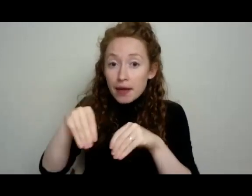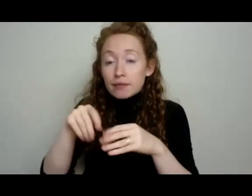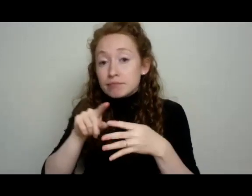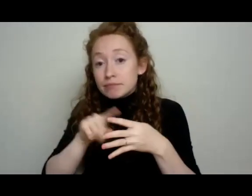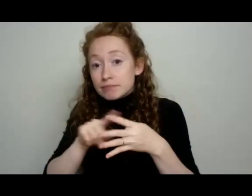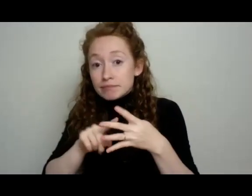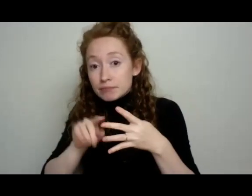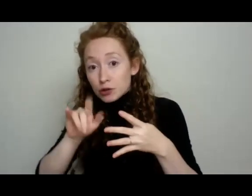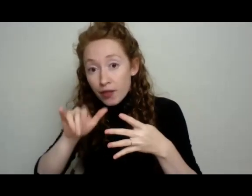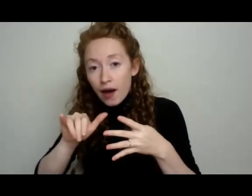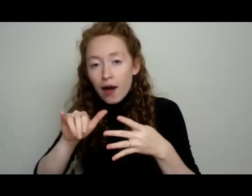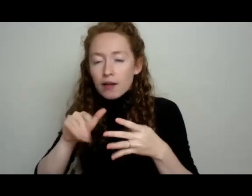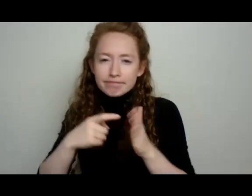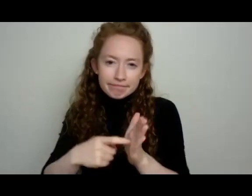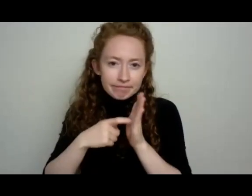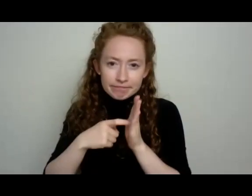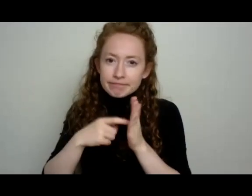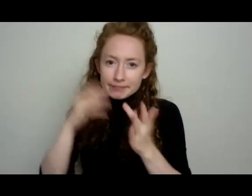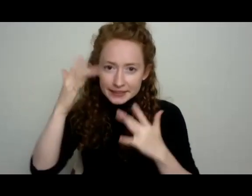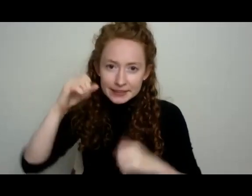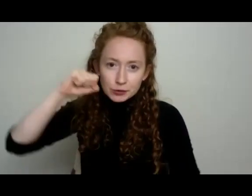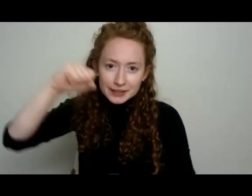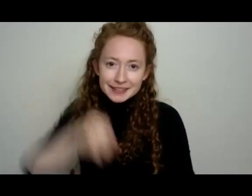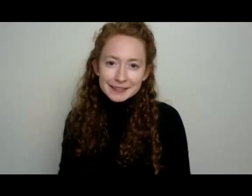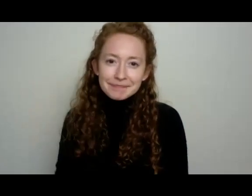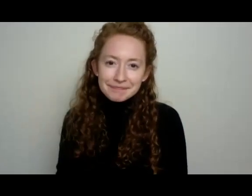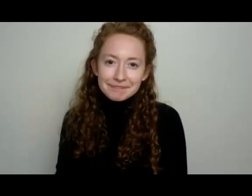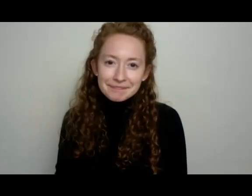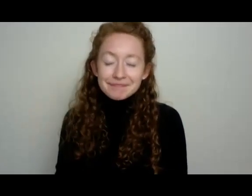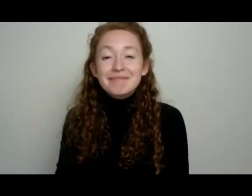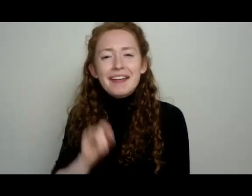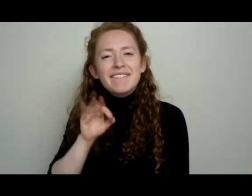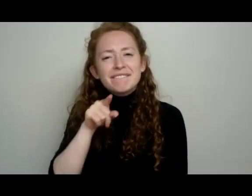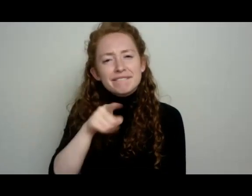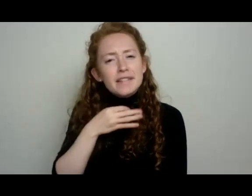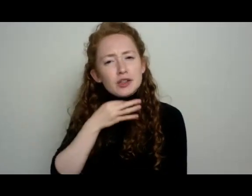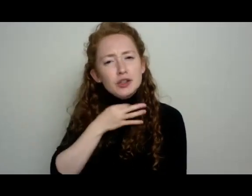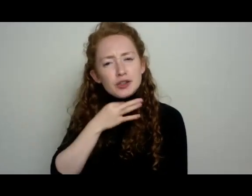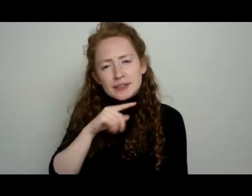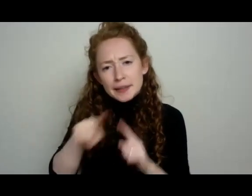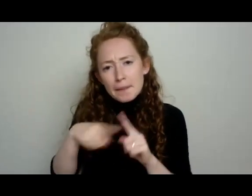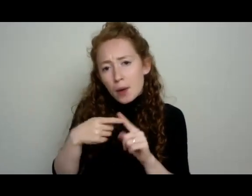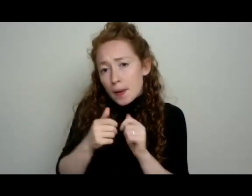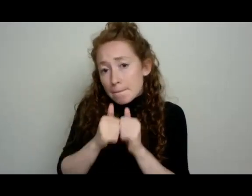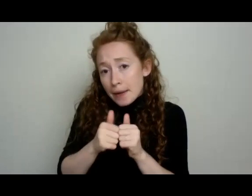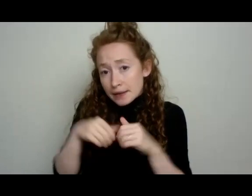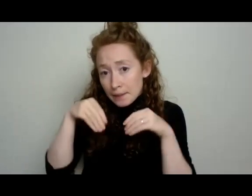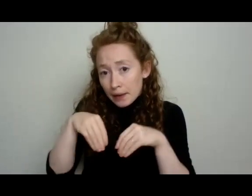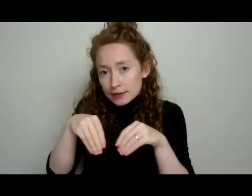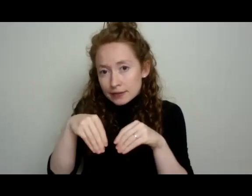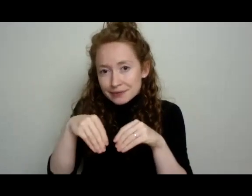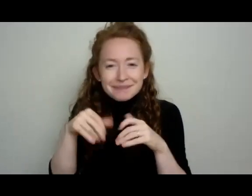here's a couple of things to keep in mind. And if you're curious about companion planting, I love you. I am too. I'll be spending the rest of my life